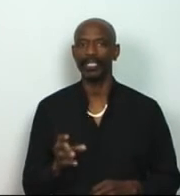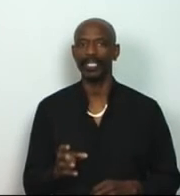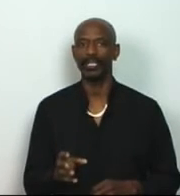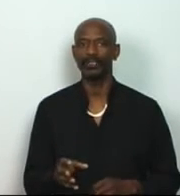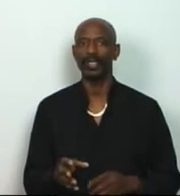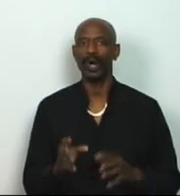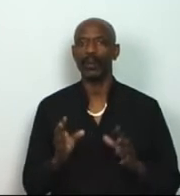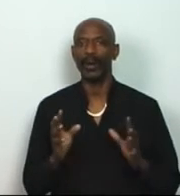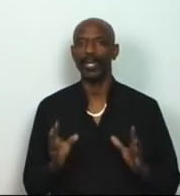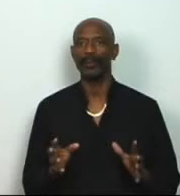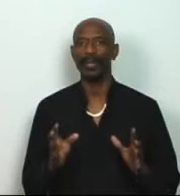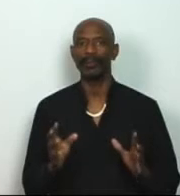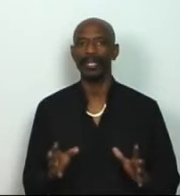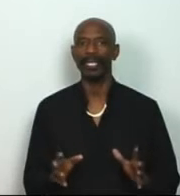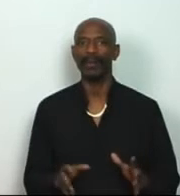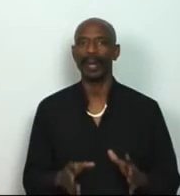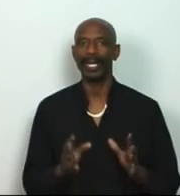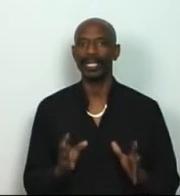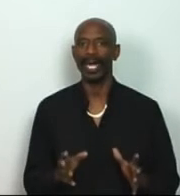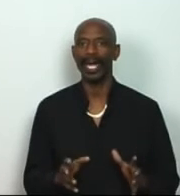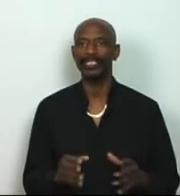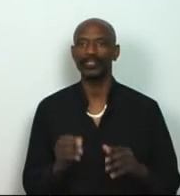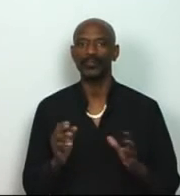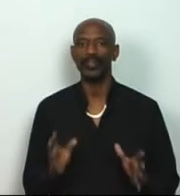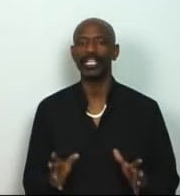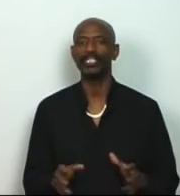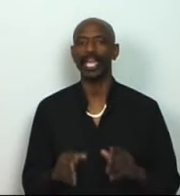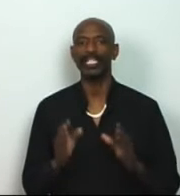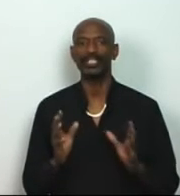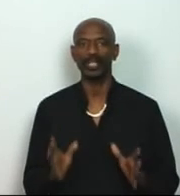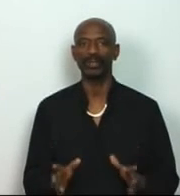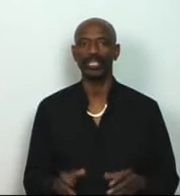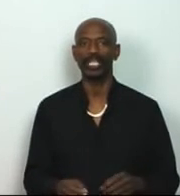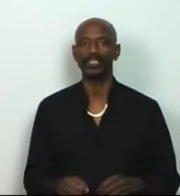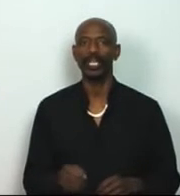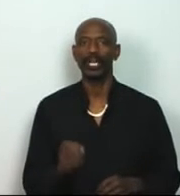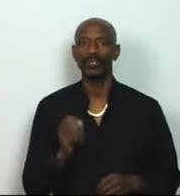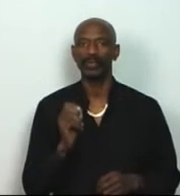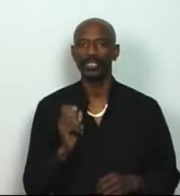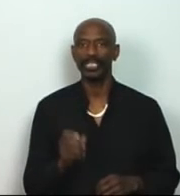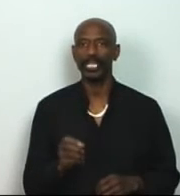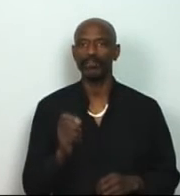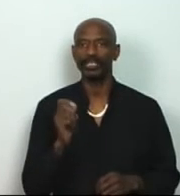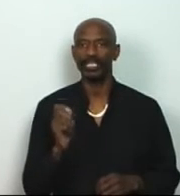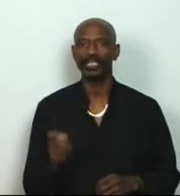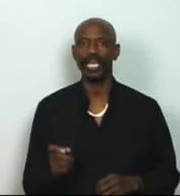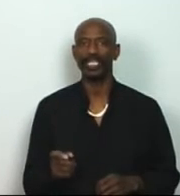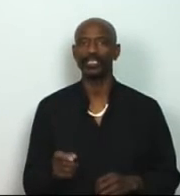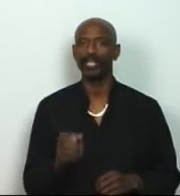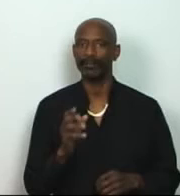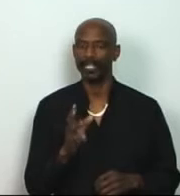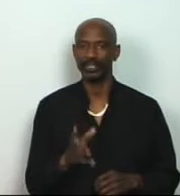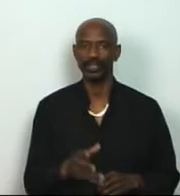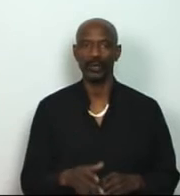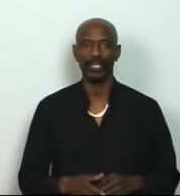years while helping many of my clients, friends, and associates to achieve the success of their choice.